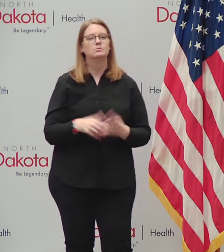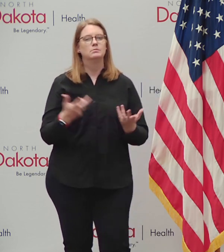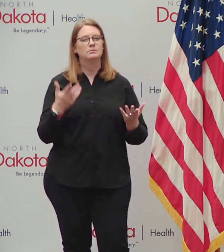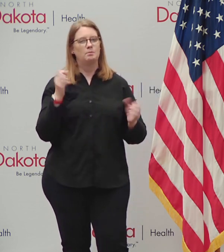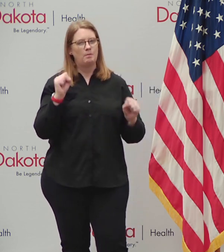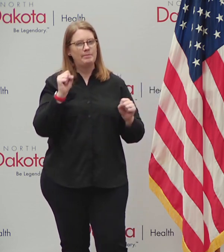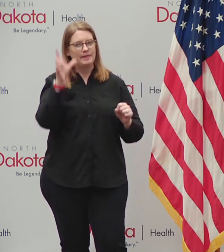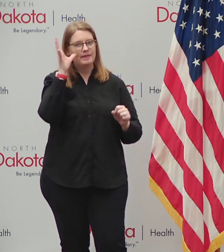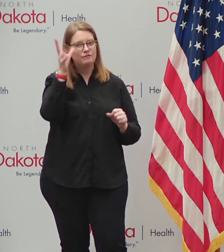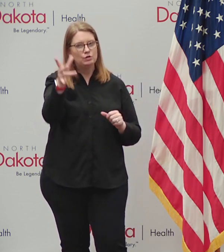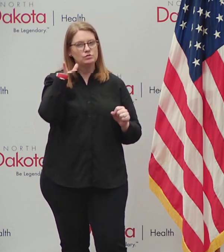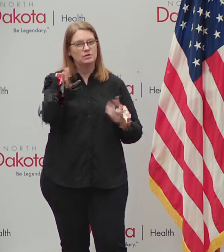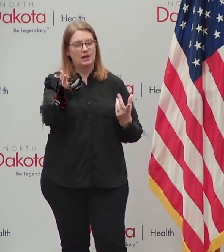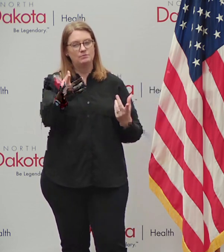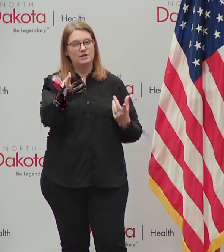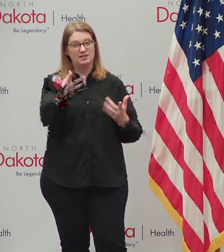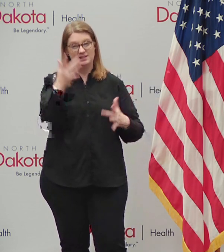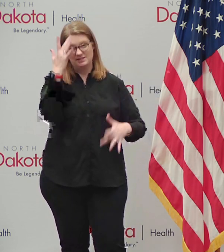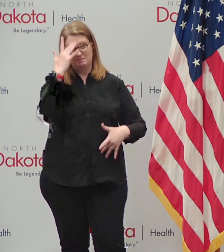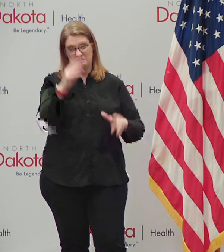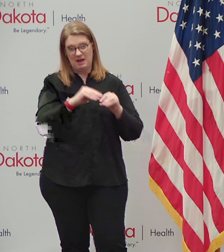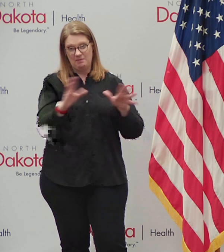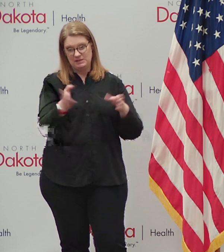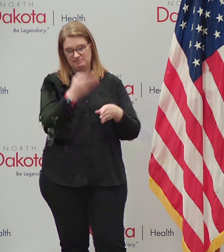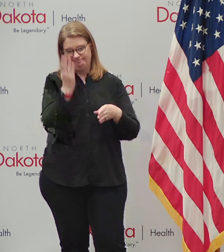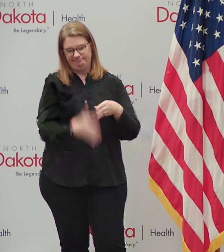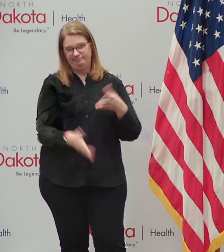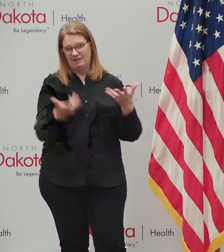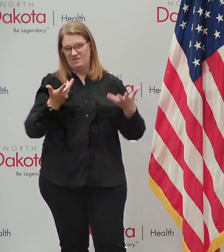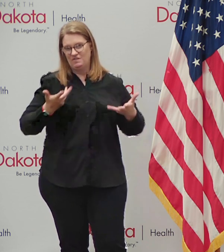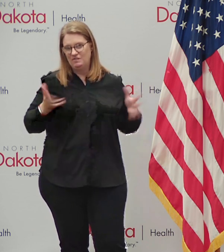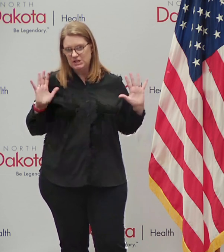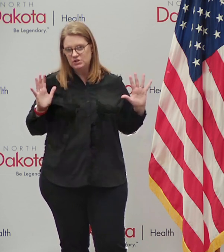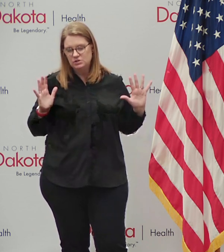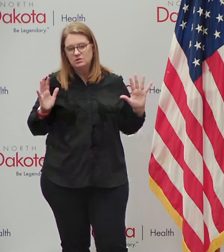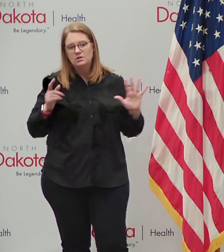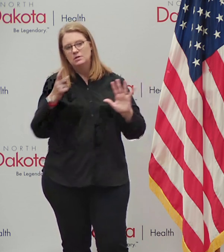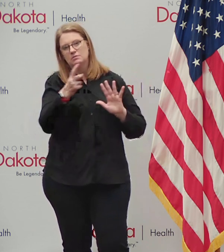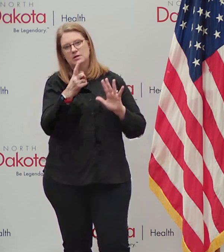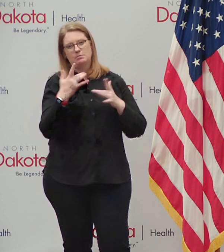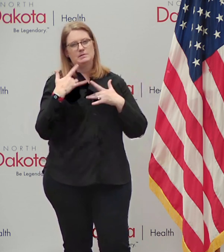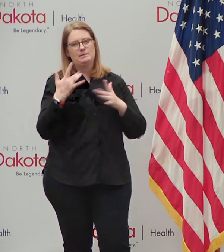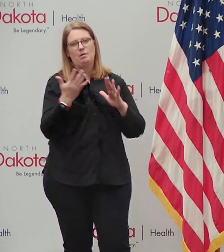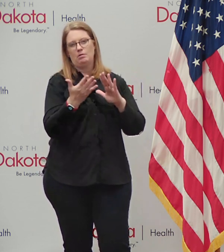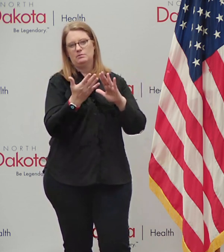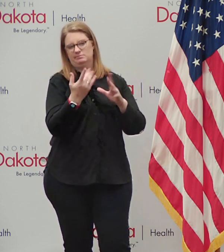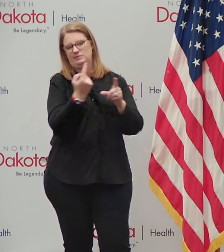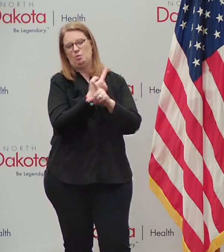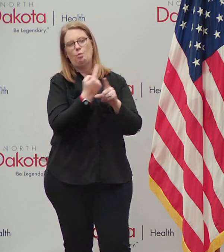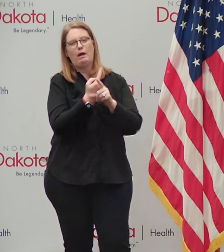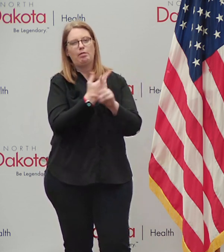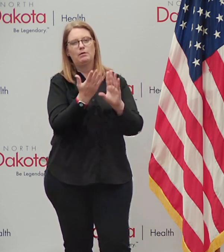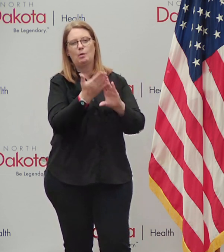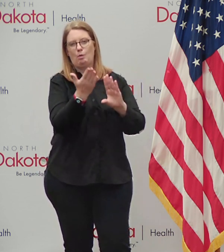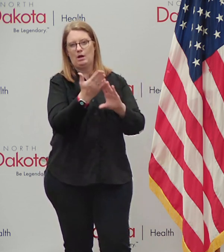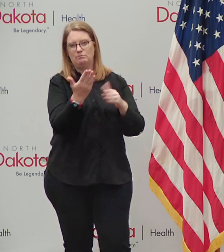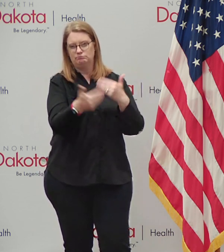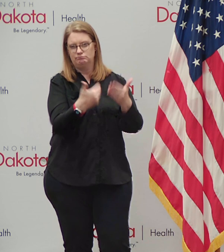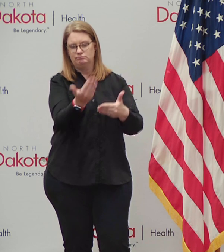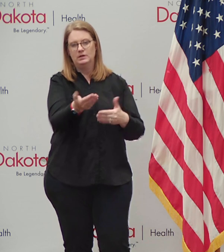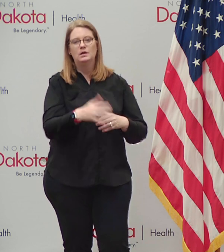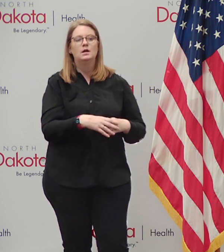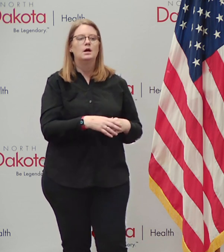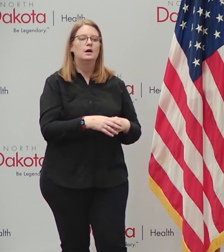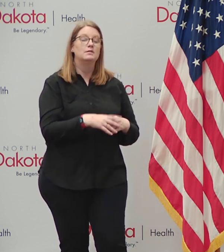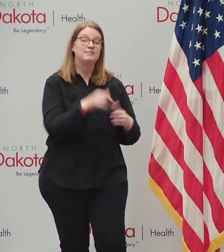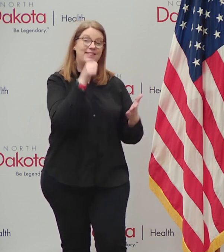especially when the pandemic's behind us, we'll see it going back to more typical run rate levels in public health. And then relative to the